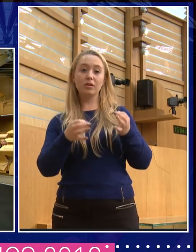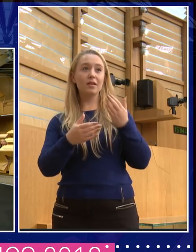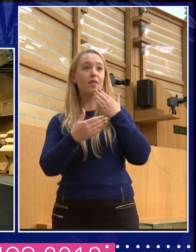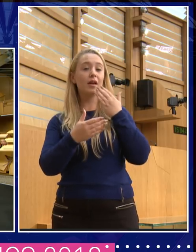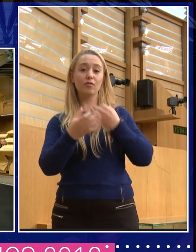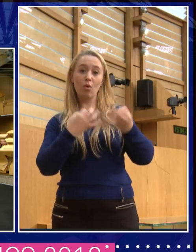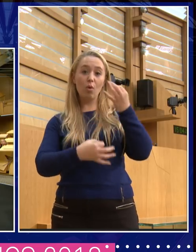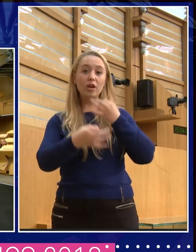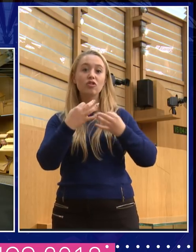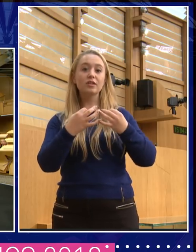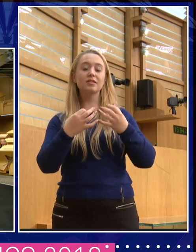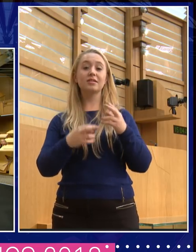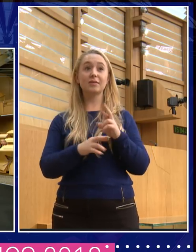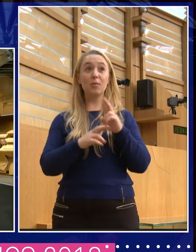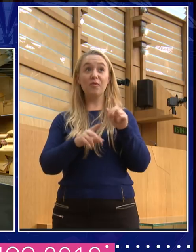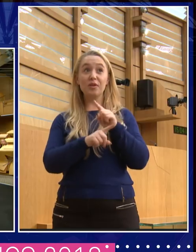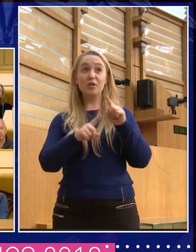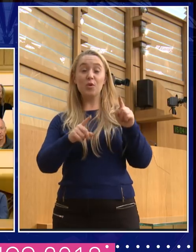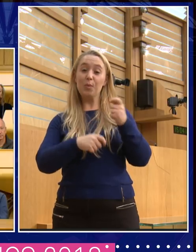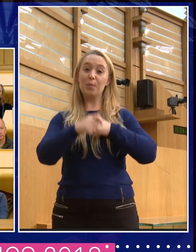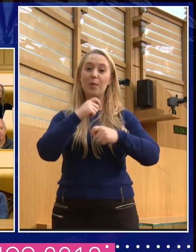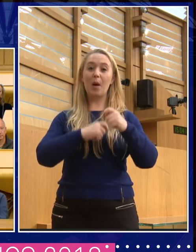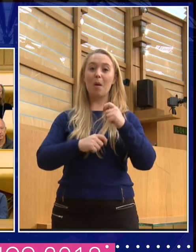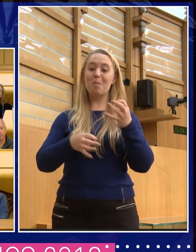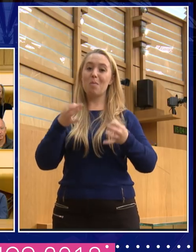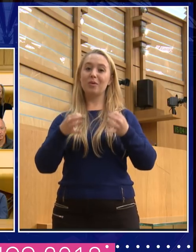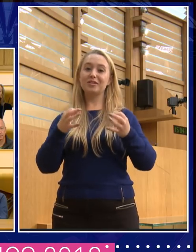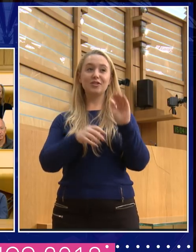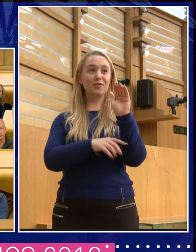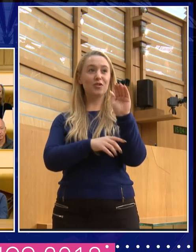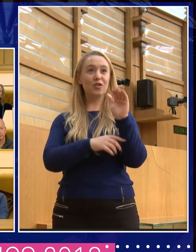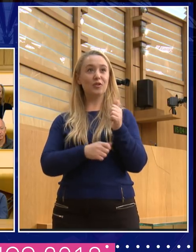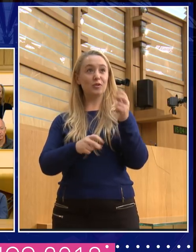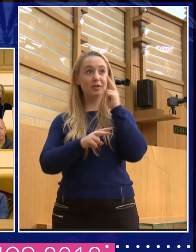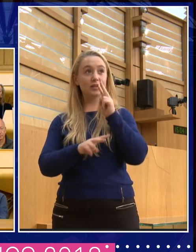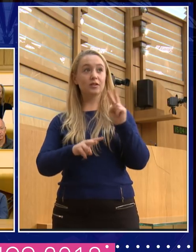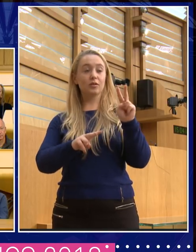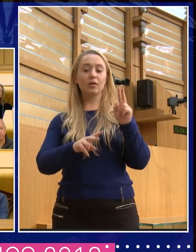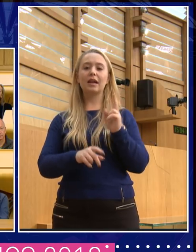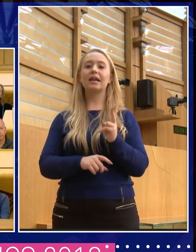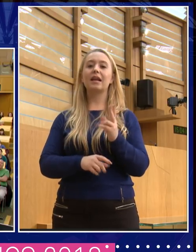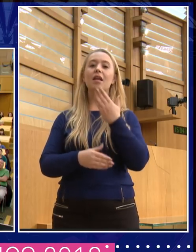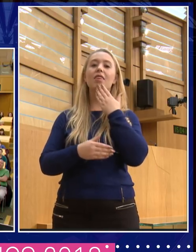interest in politics, future politicians in the audience. It's good to see. Thank you very much also to the Open University for supporting this event.